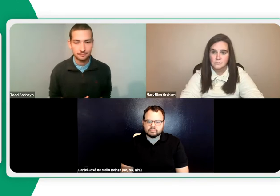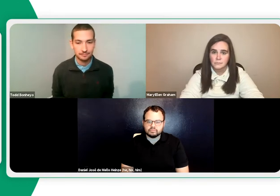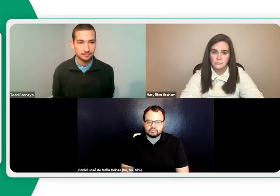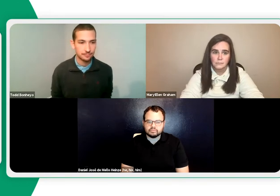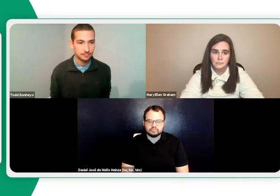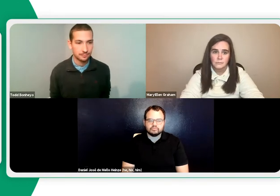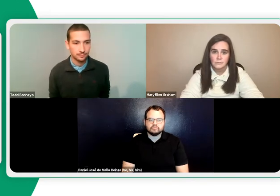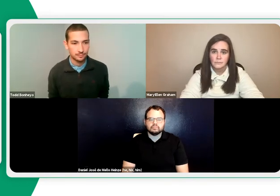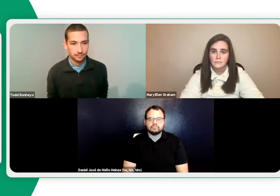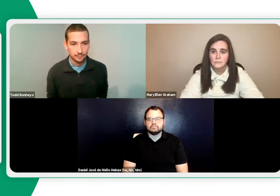One more slide.